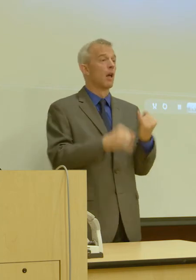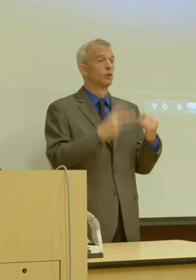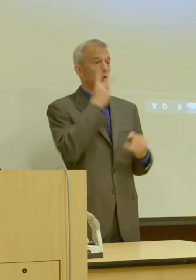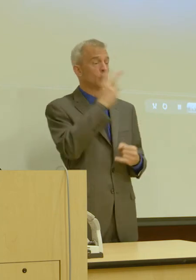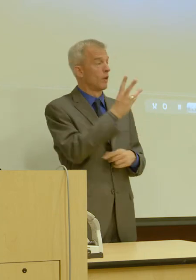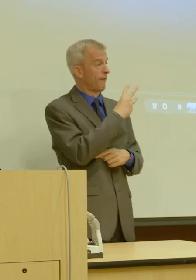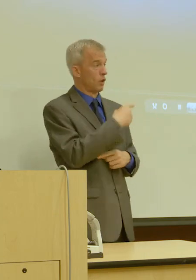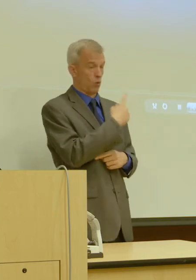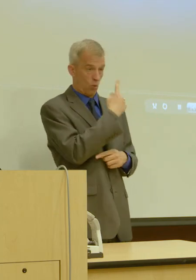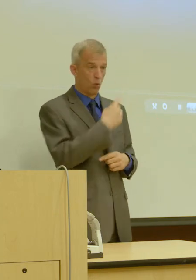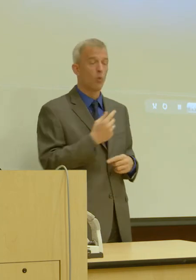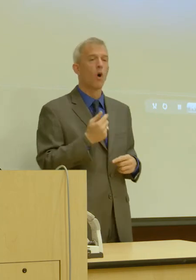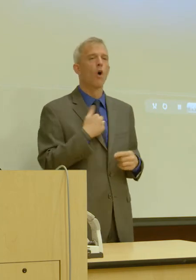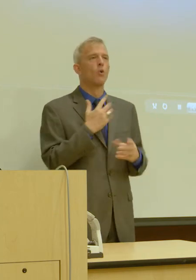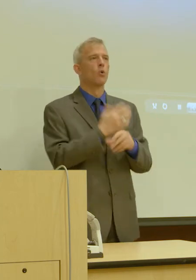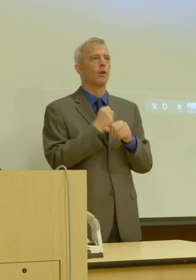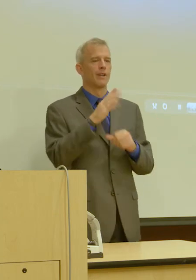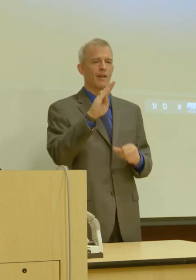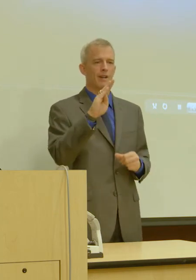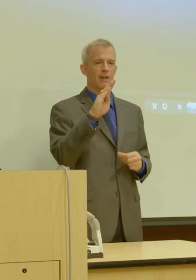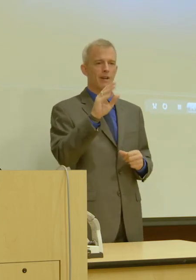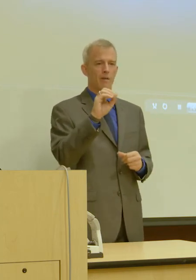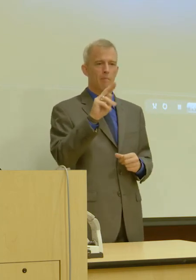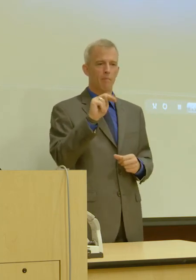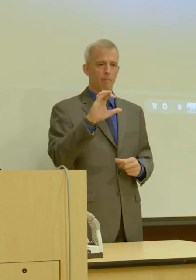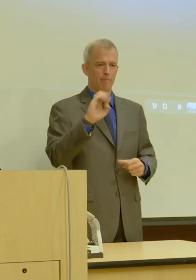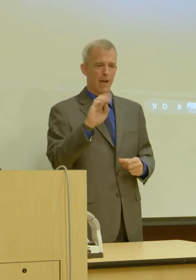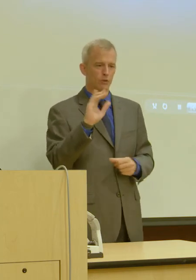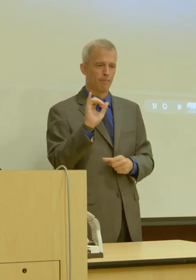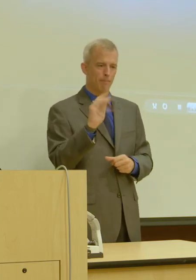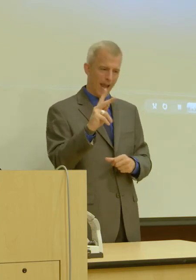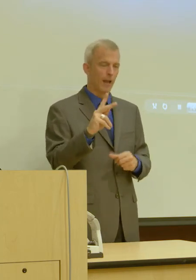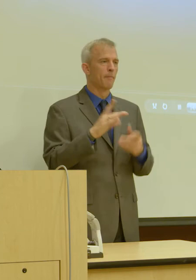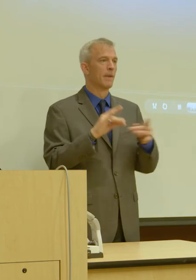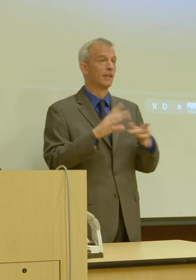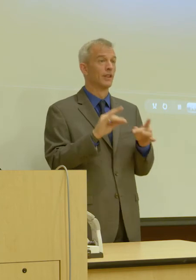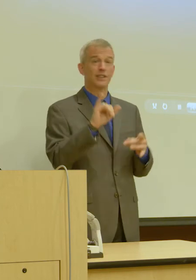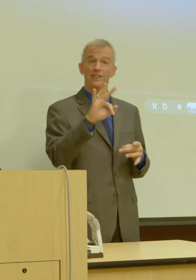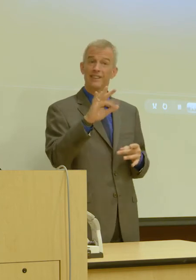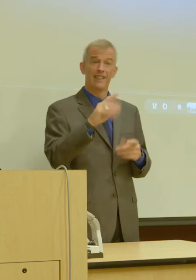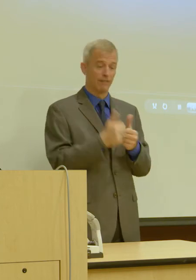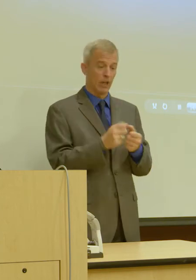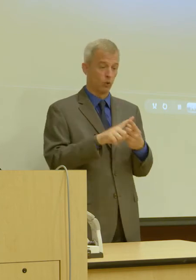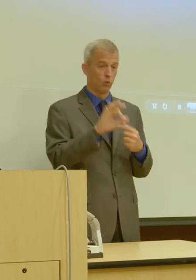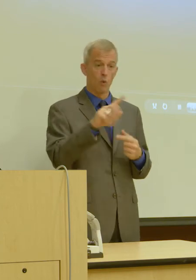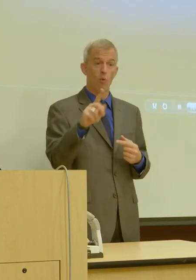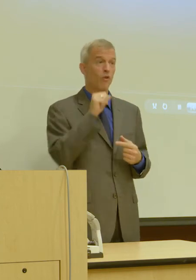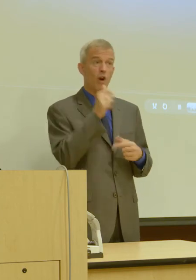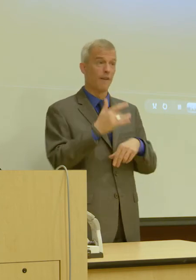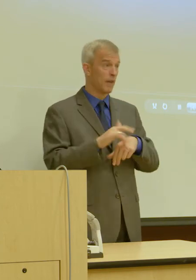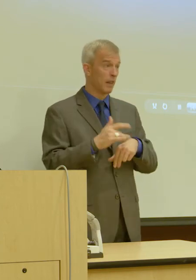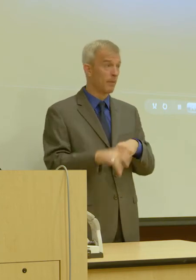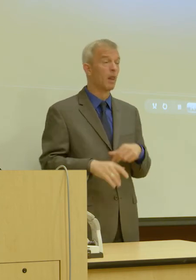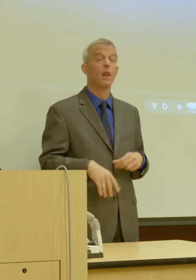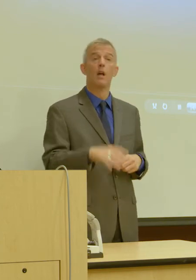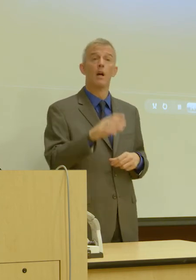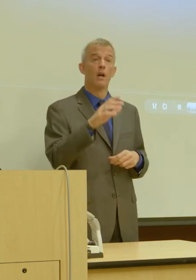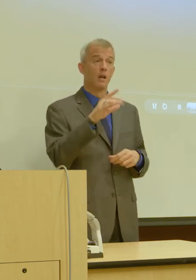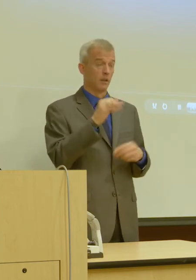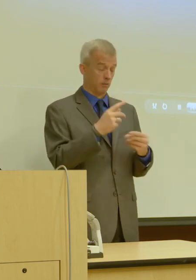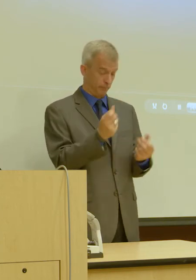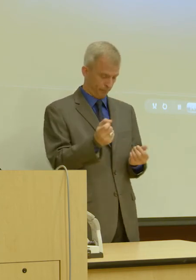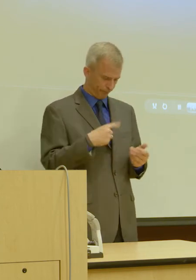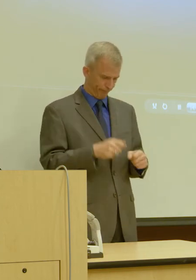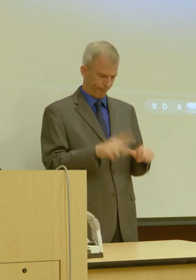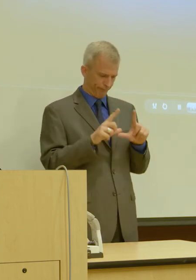a bounce back message stating text to 911 is not available. Please make a voice call if for some reason the carrier does